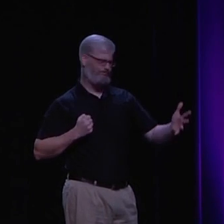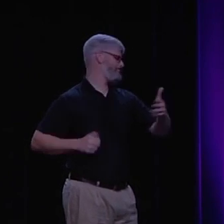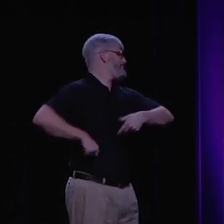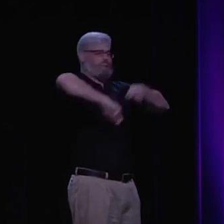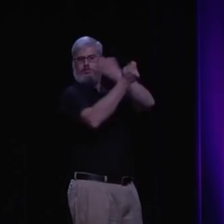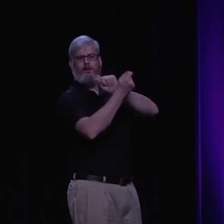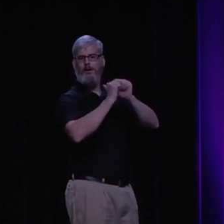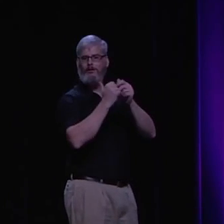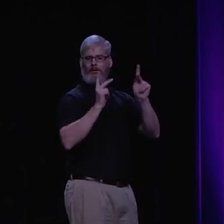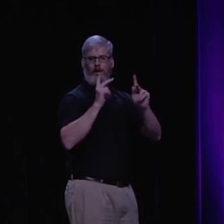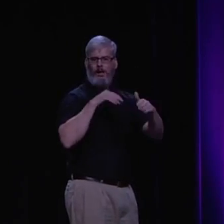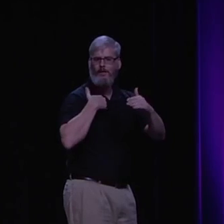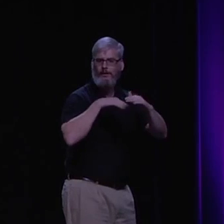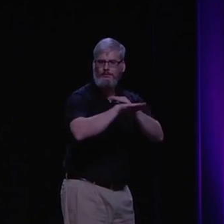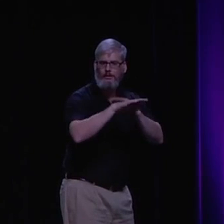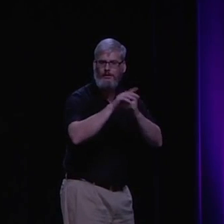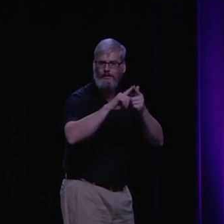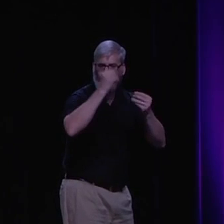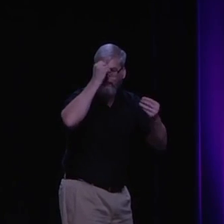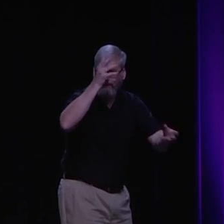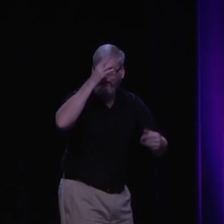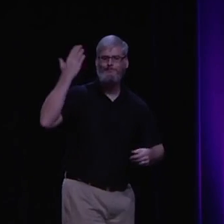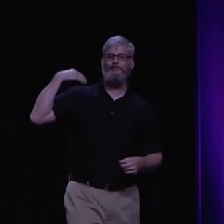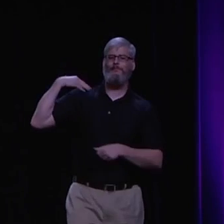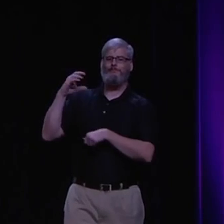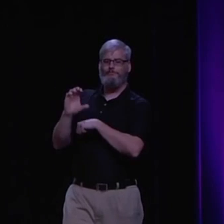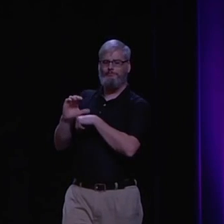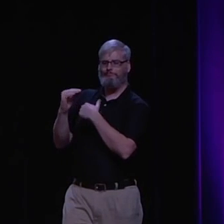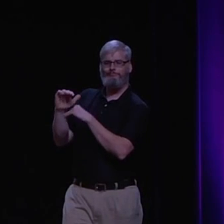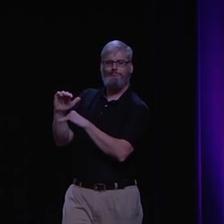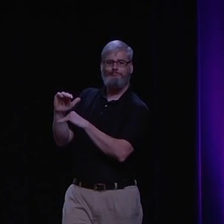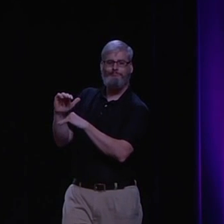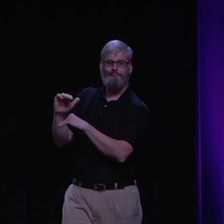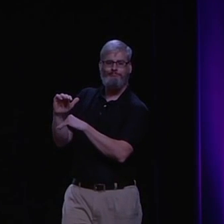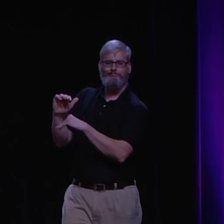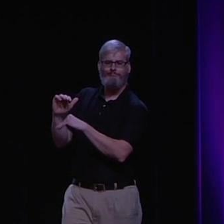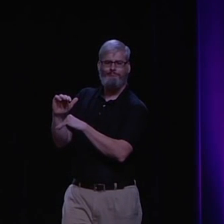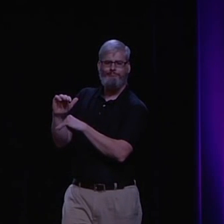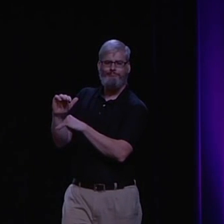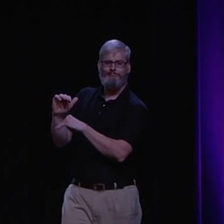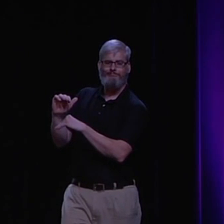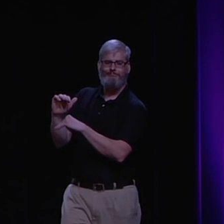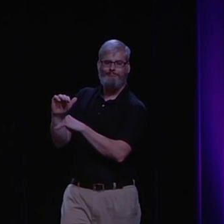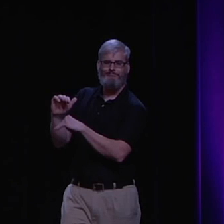information. And that internet revolution has changed how people access information.